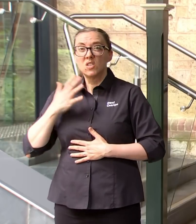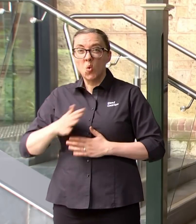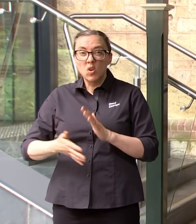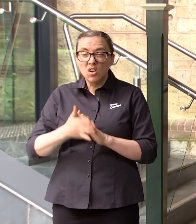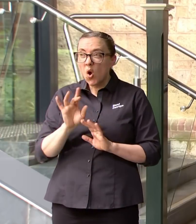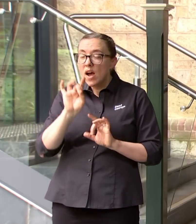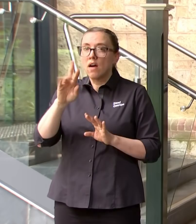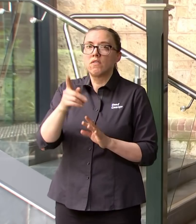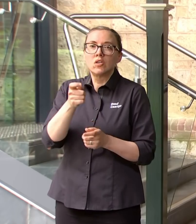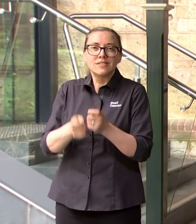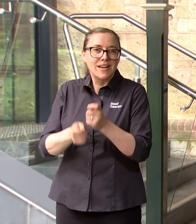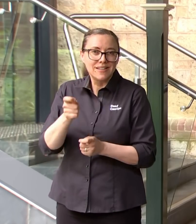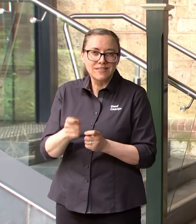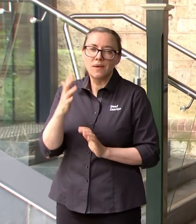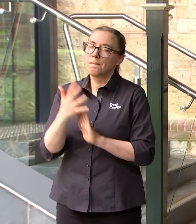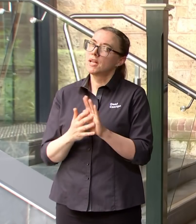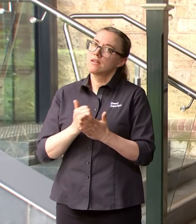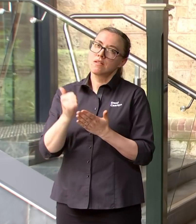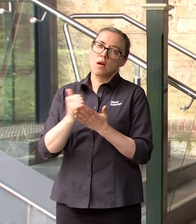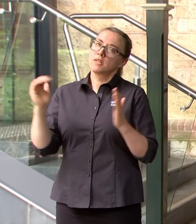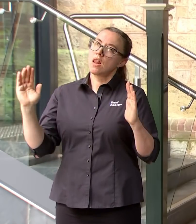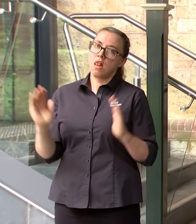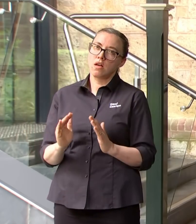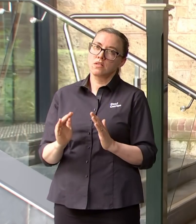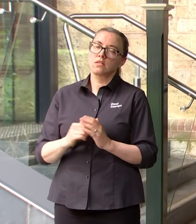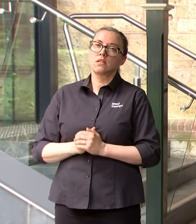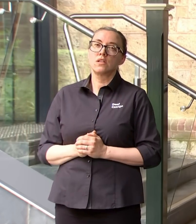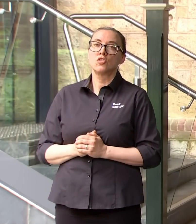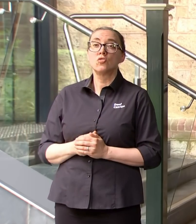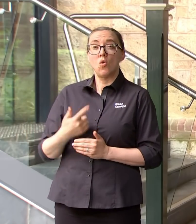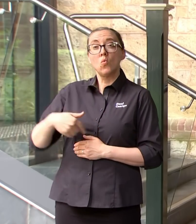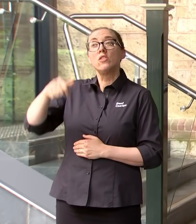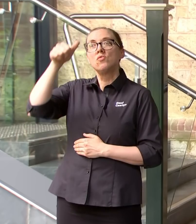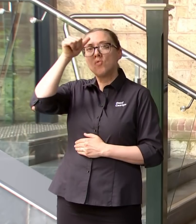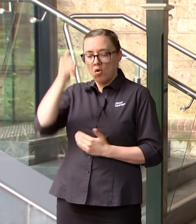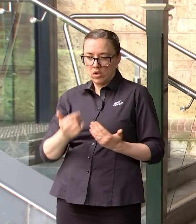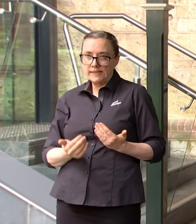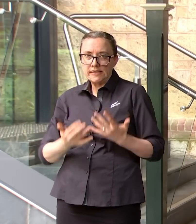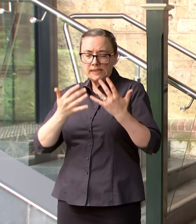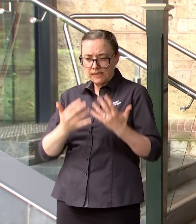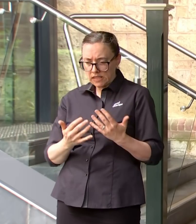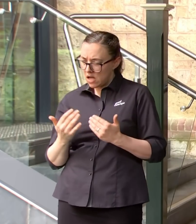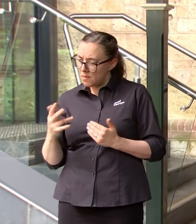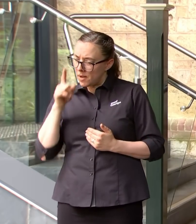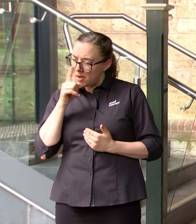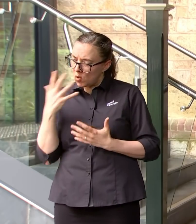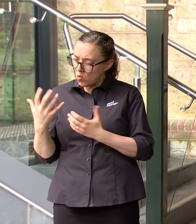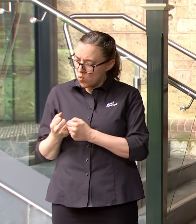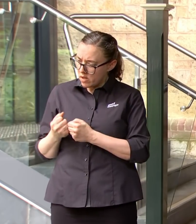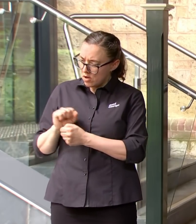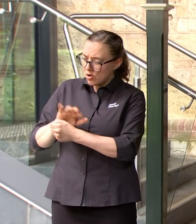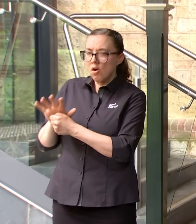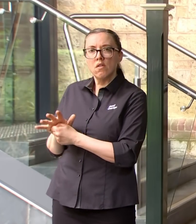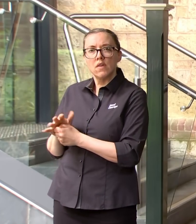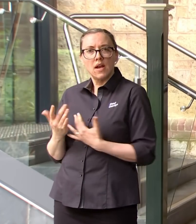occur to me that we are out of out of whack with when we look at those statistics between the number of cases hospitalisation